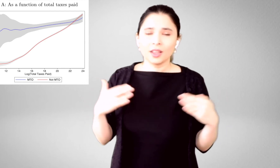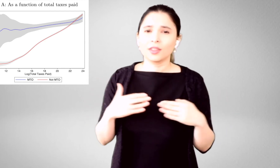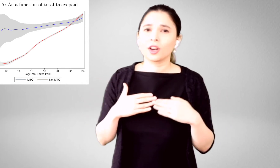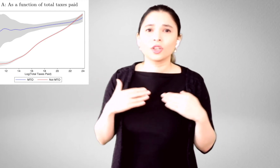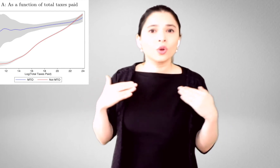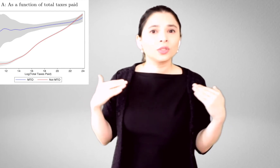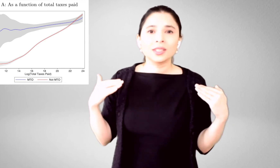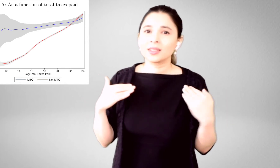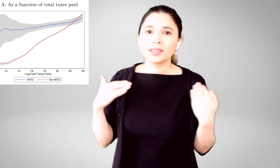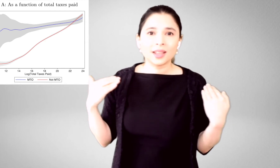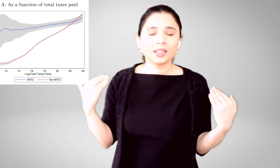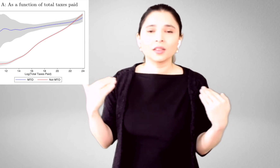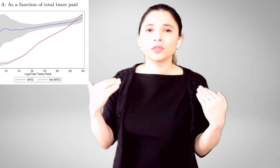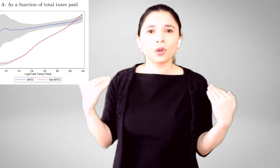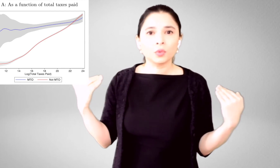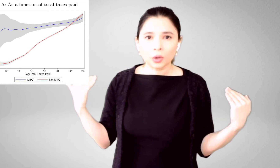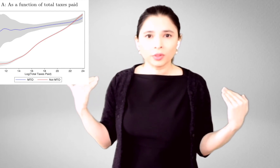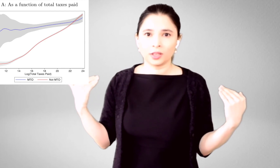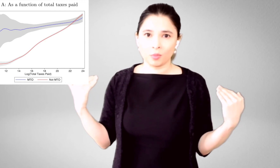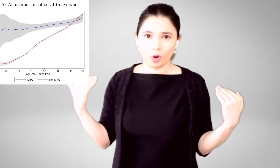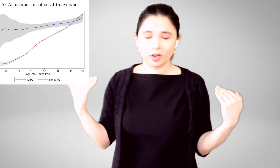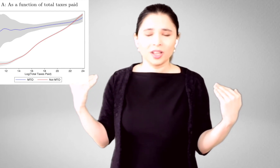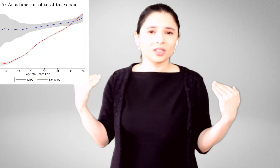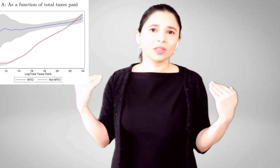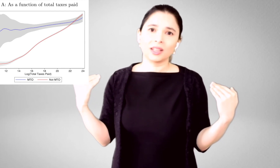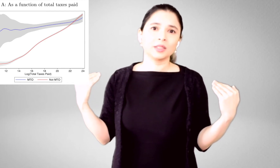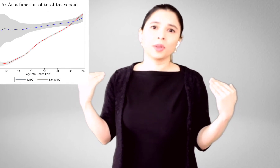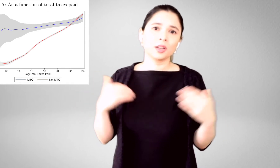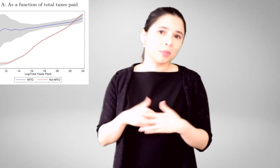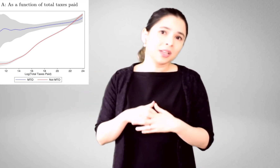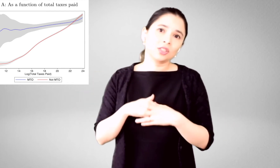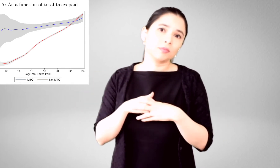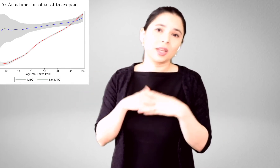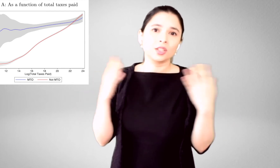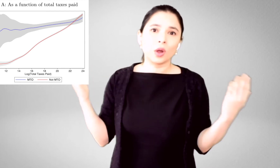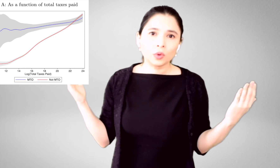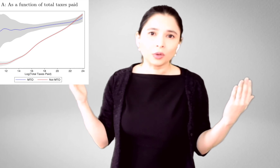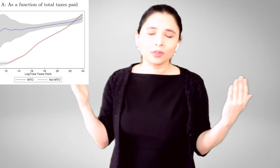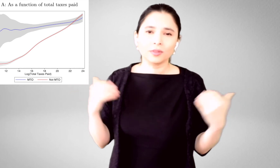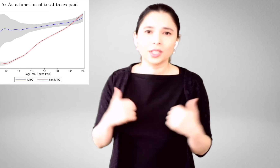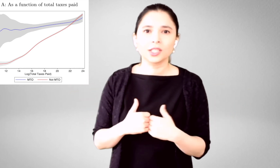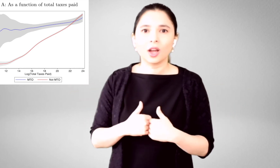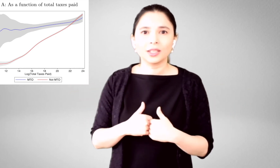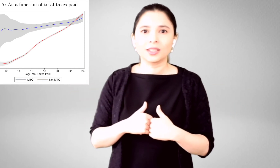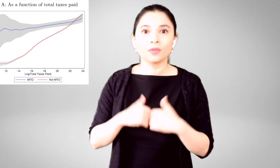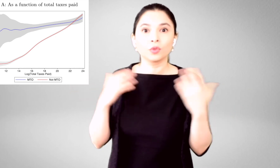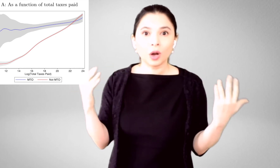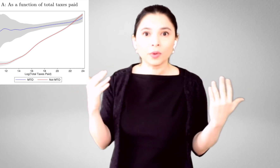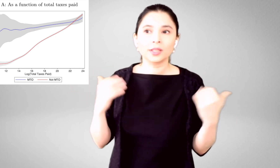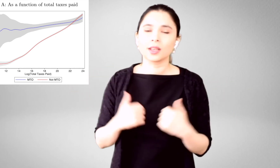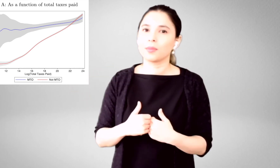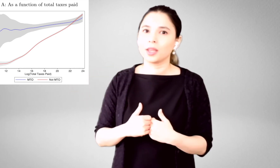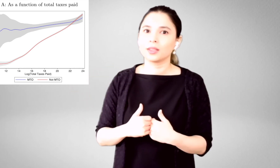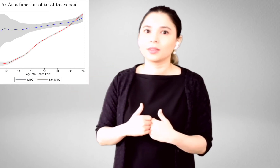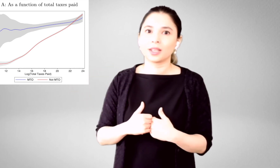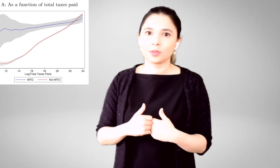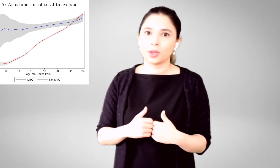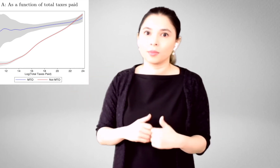there are no disincentives for growth anymore. So, the taxpayer may as well grow. It's not as if growing is going to make the taxpayer